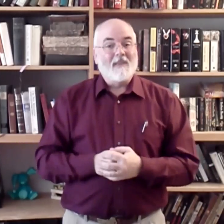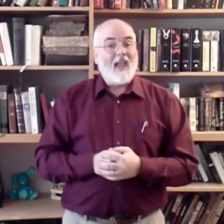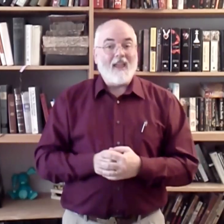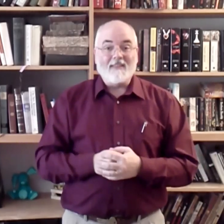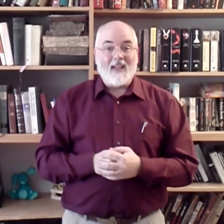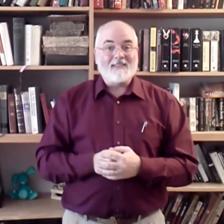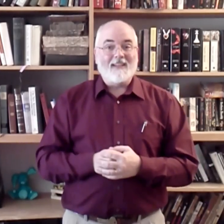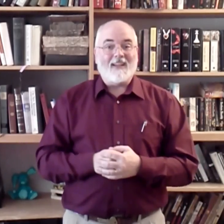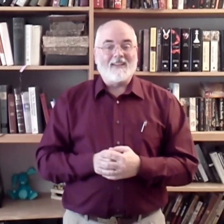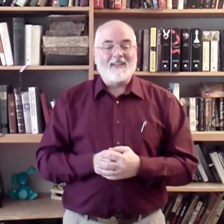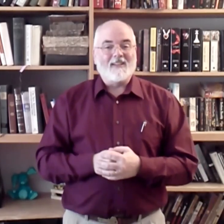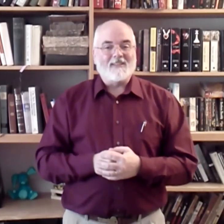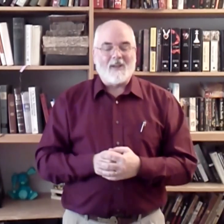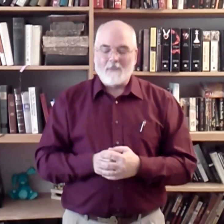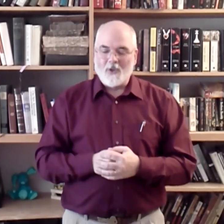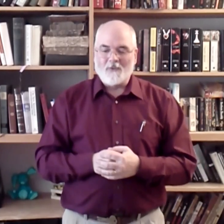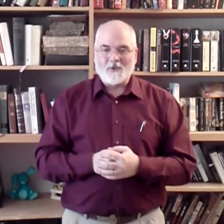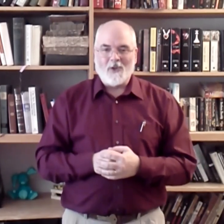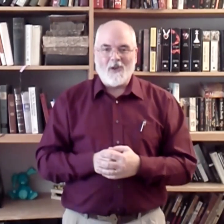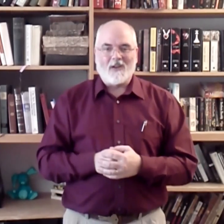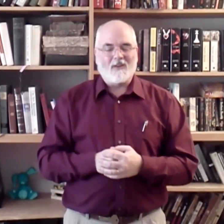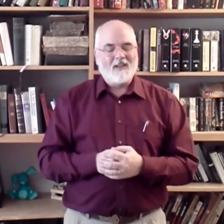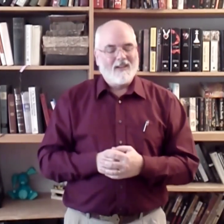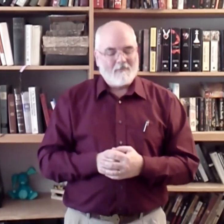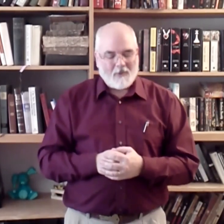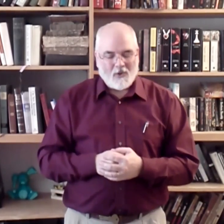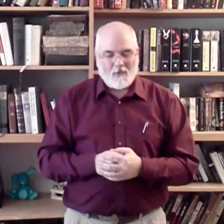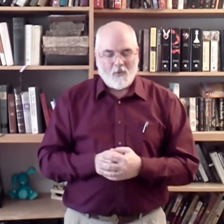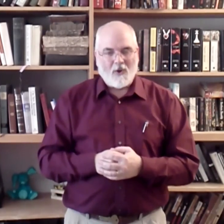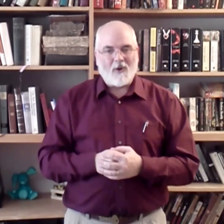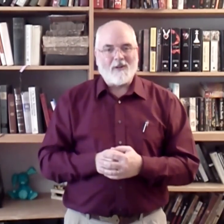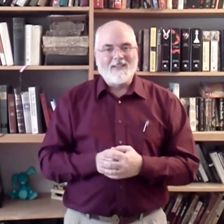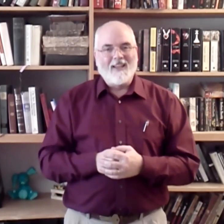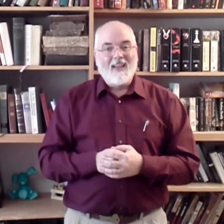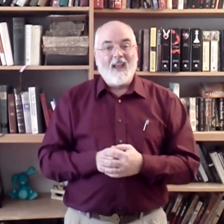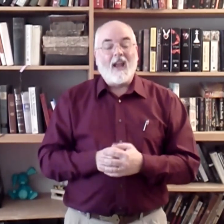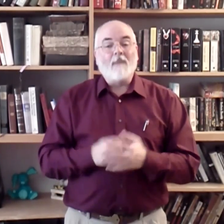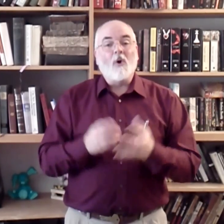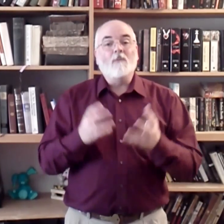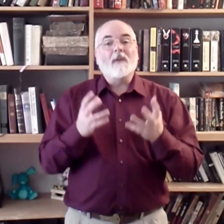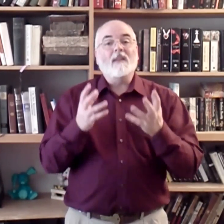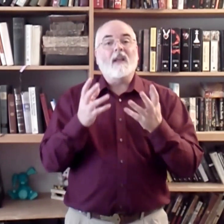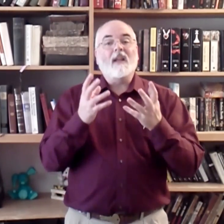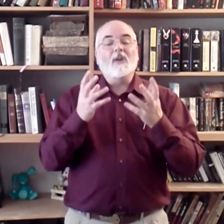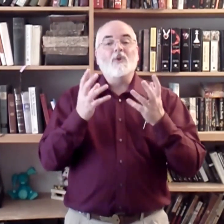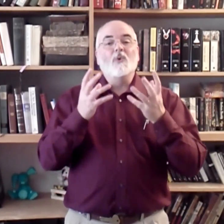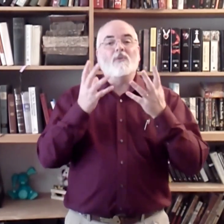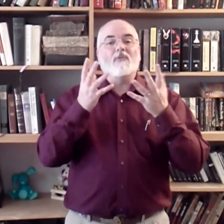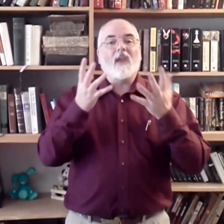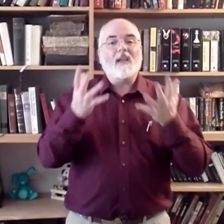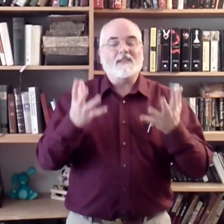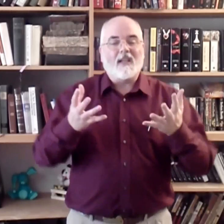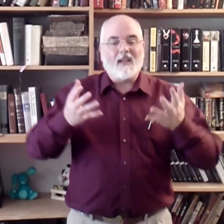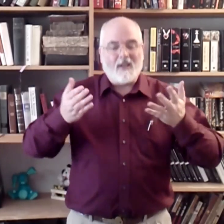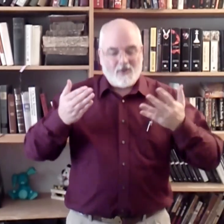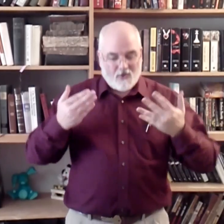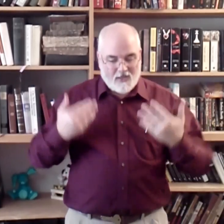And that's it. A beautiful song. Beautiful words. And I'm hoping that in your face, And in your